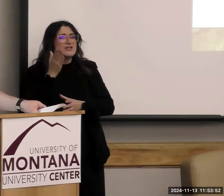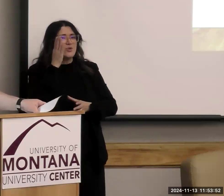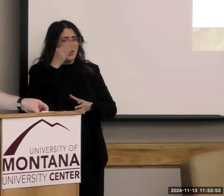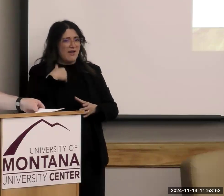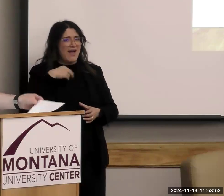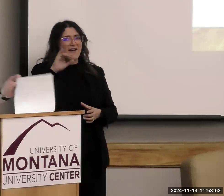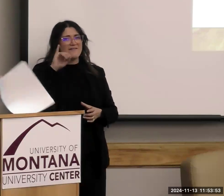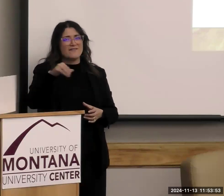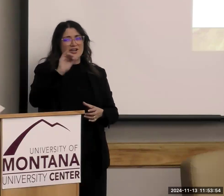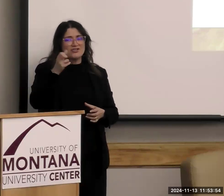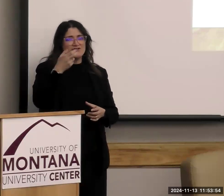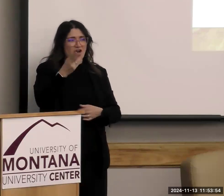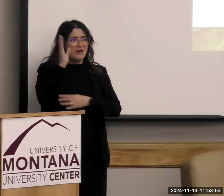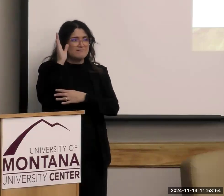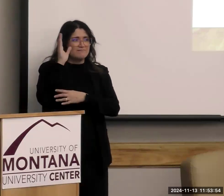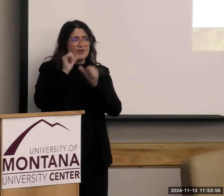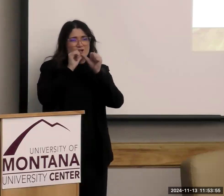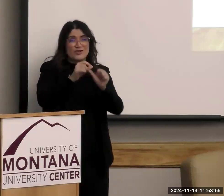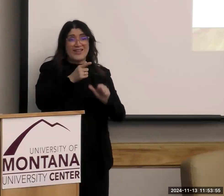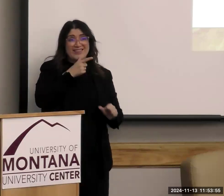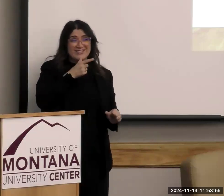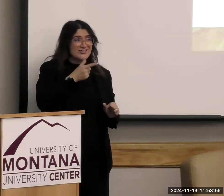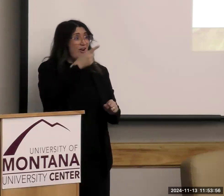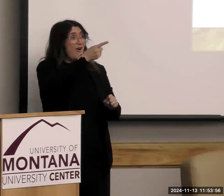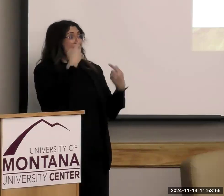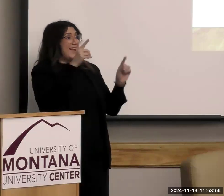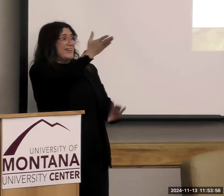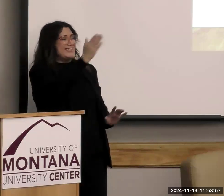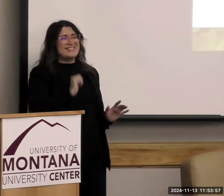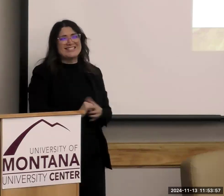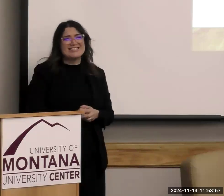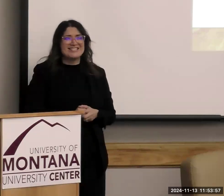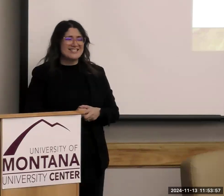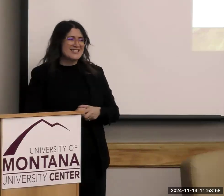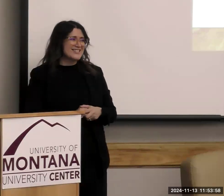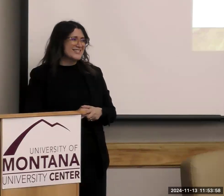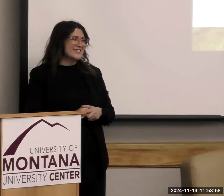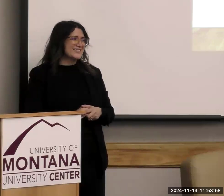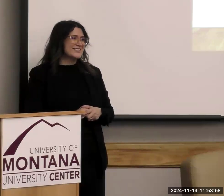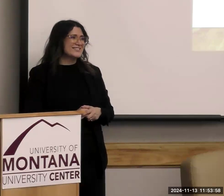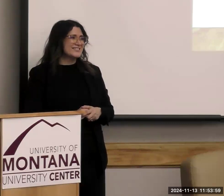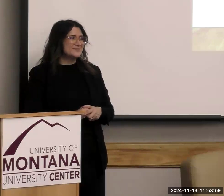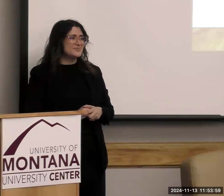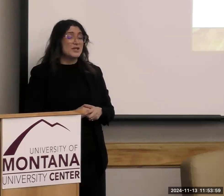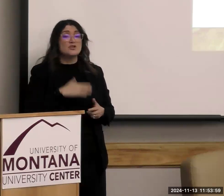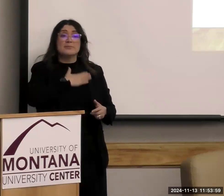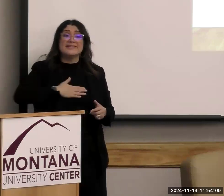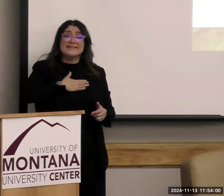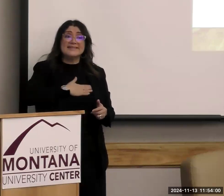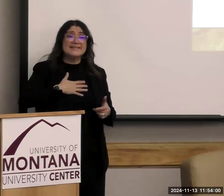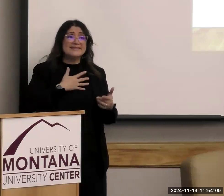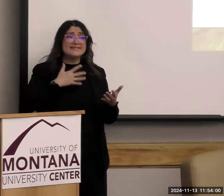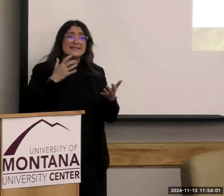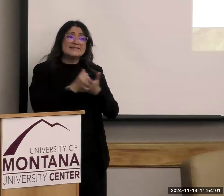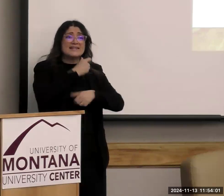during lunch. So we... Hey, there he is. Hi. So please take some